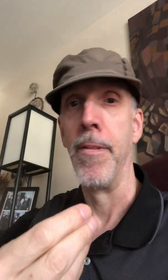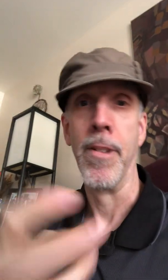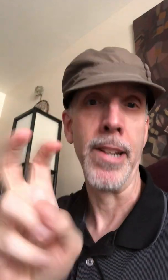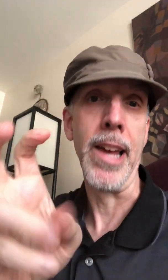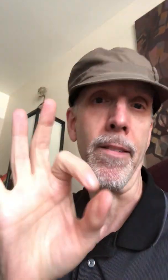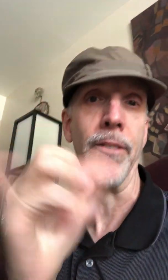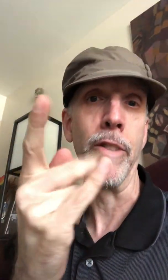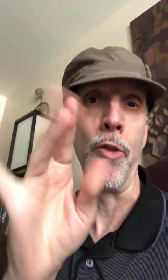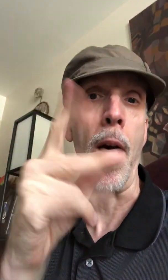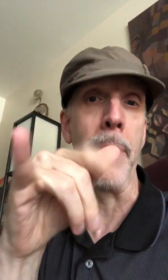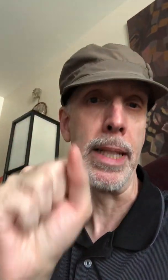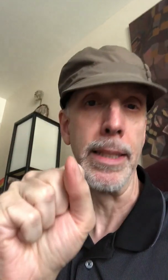It's Futuropolis.